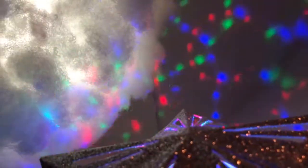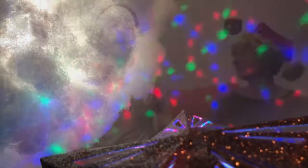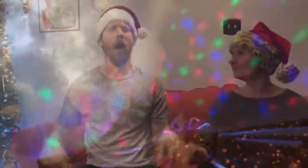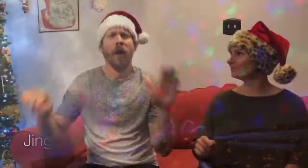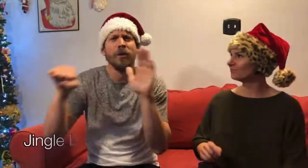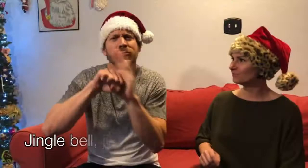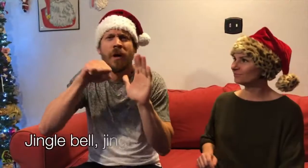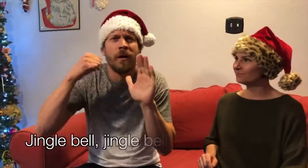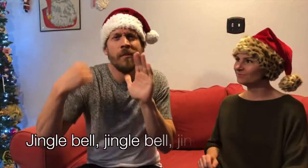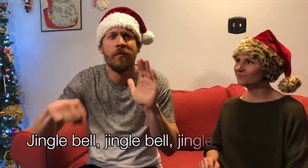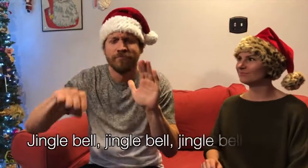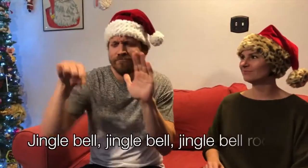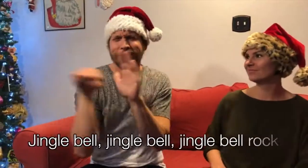Jingle Bell